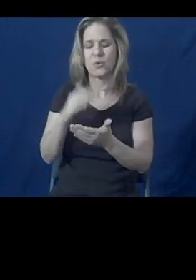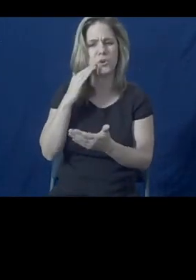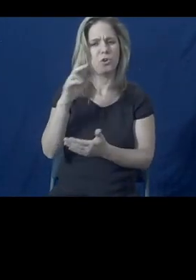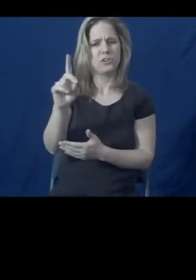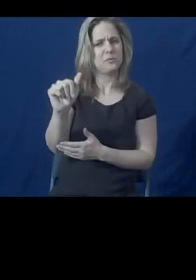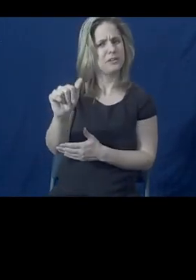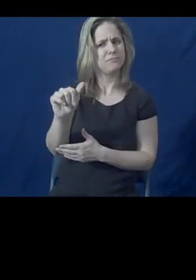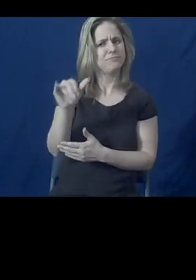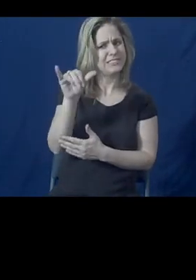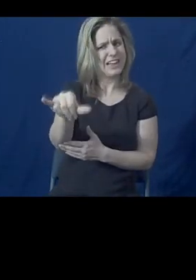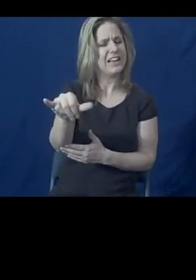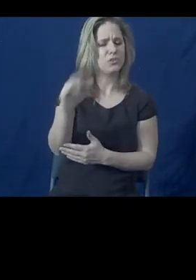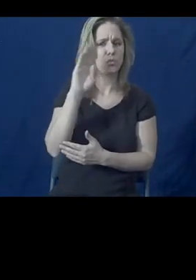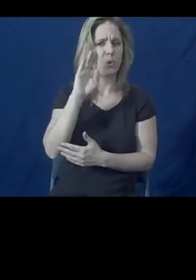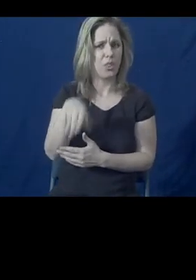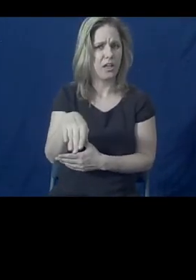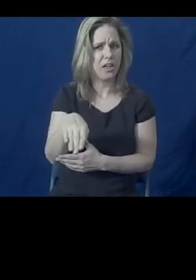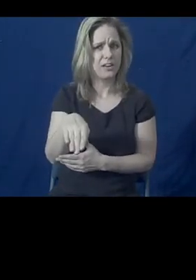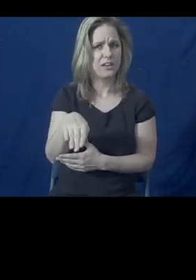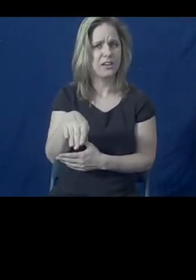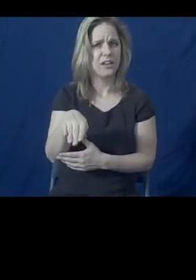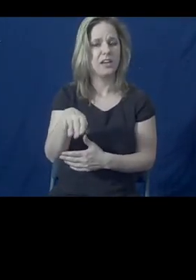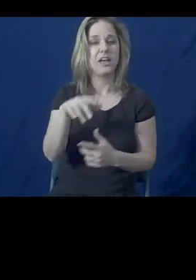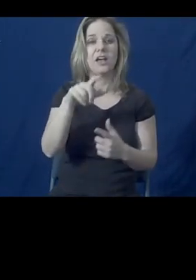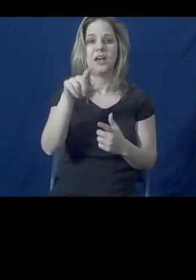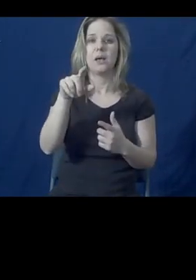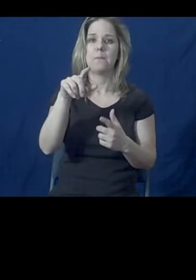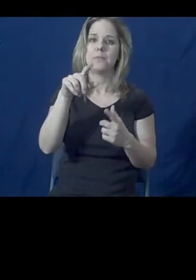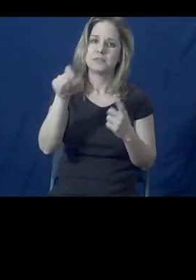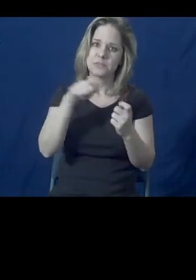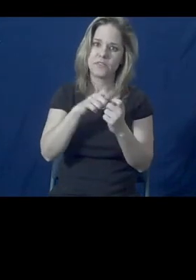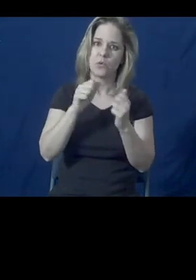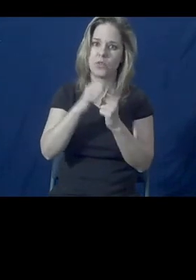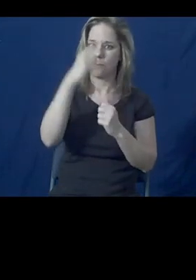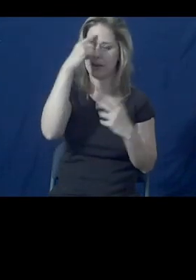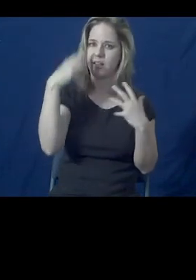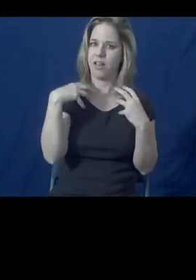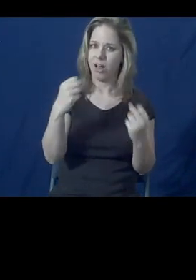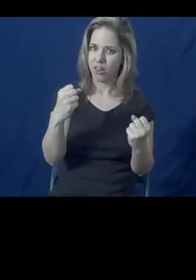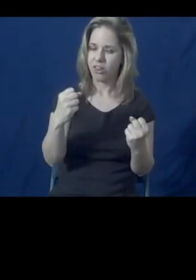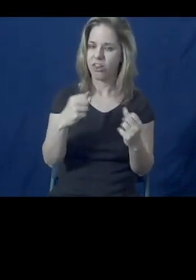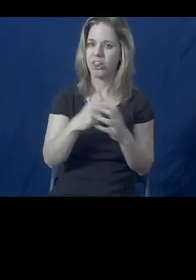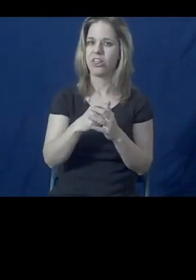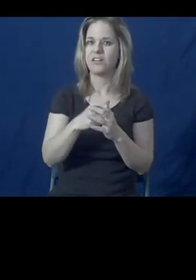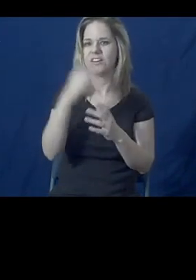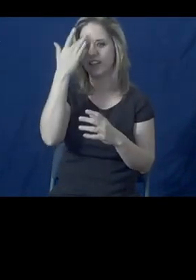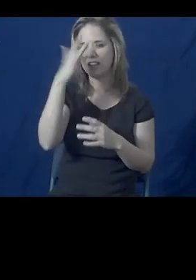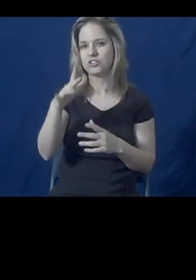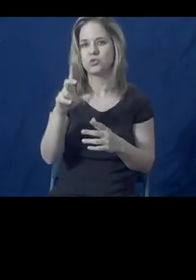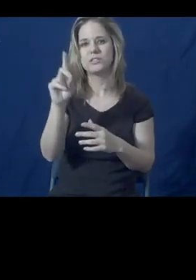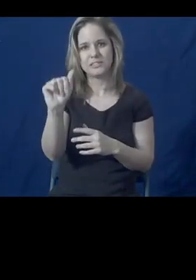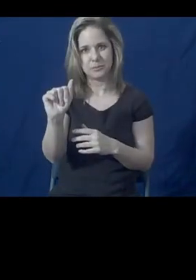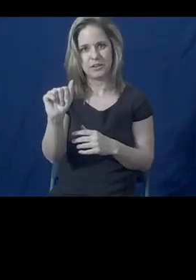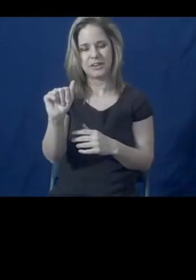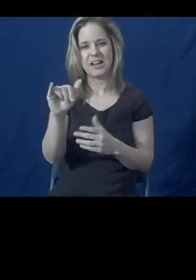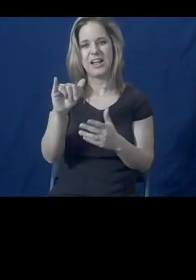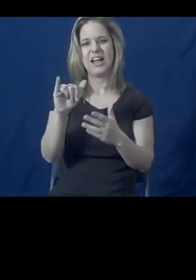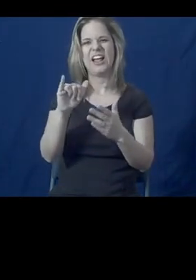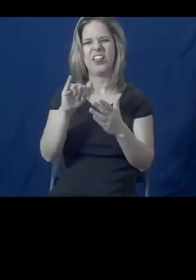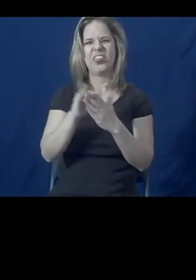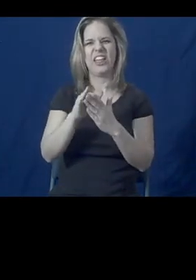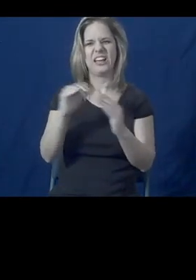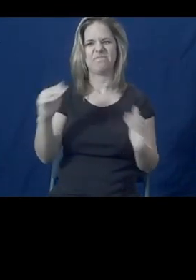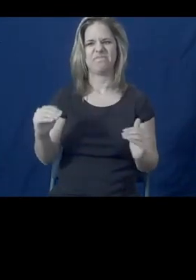especially when it comes to mental health issues and intellectual disabilities, the exacerbation of